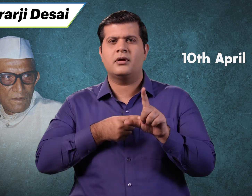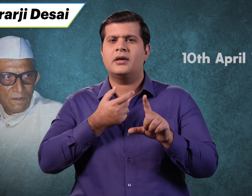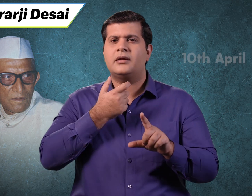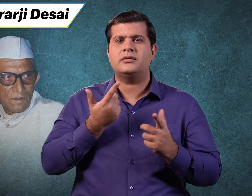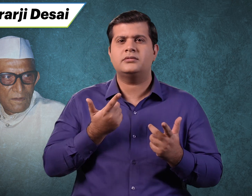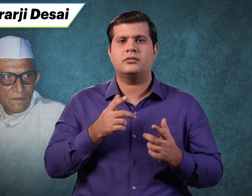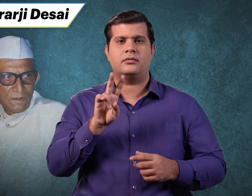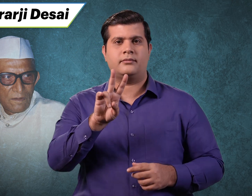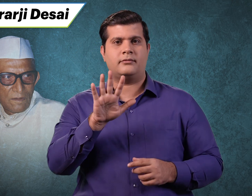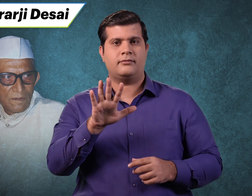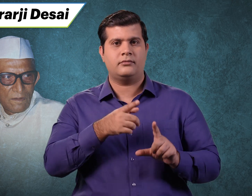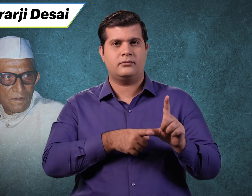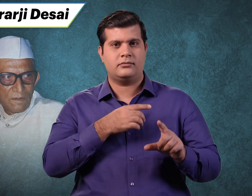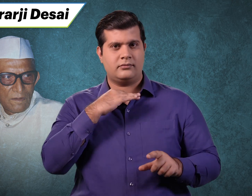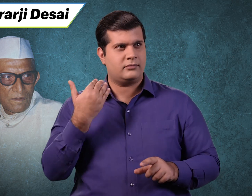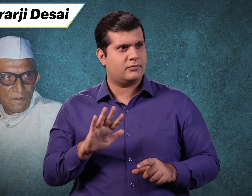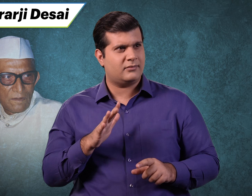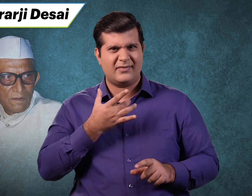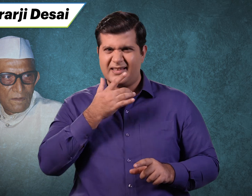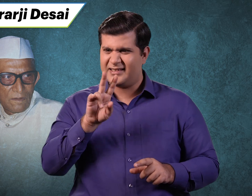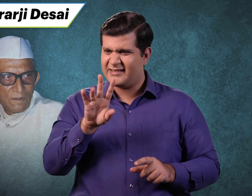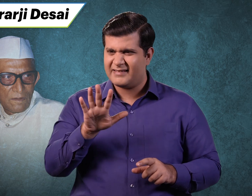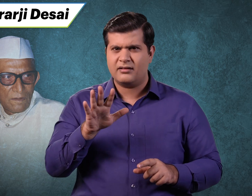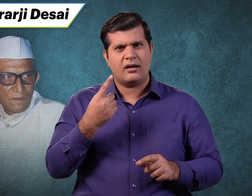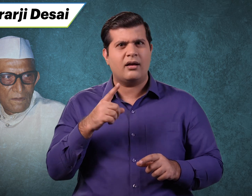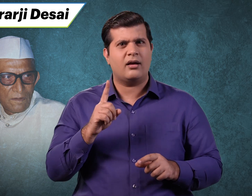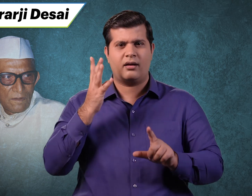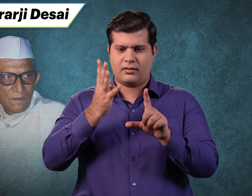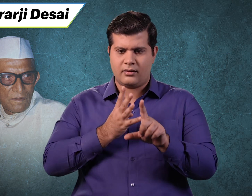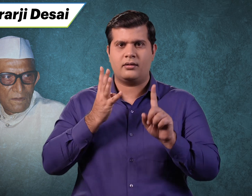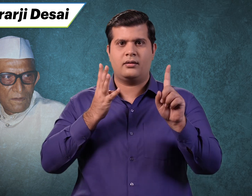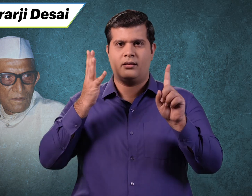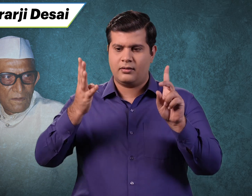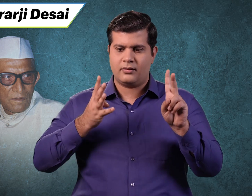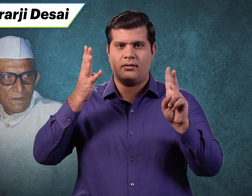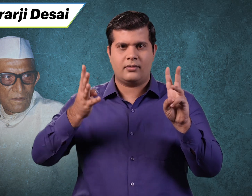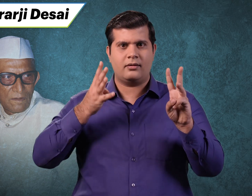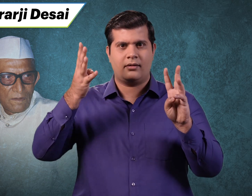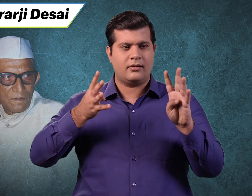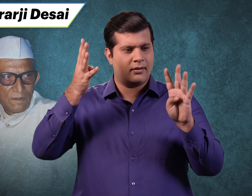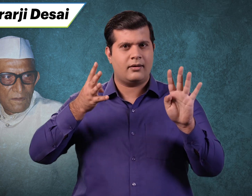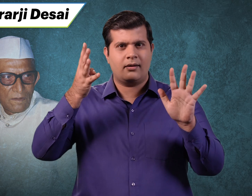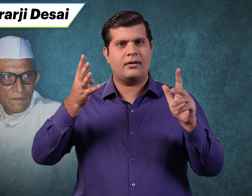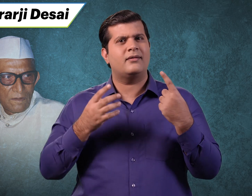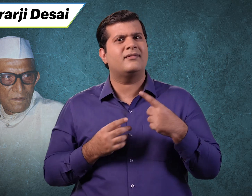He was 25 years old. Since his birthday came every 4 years, he died at the age of 25.